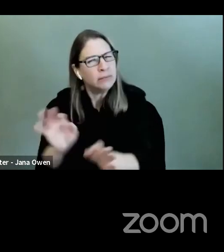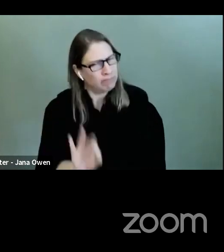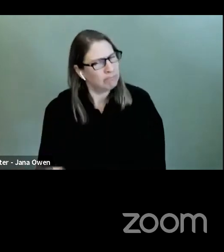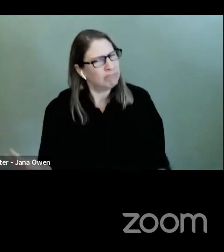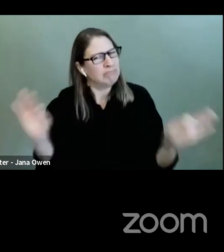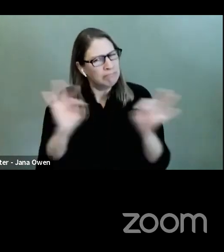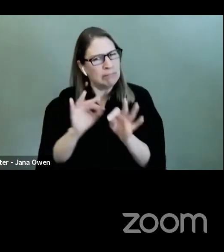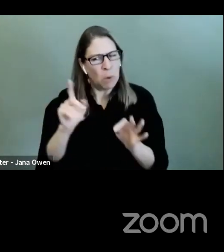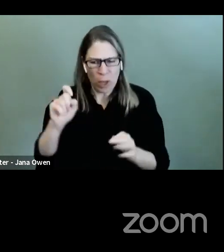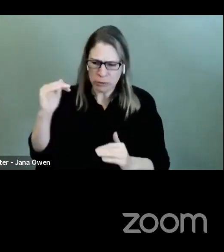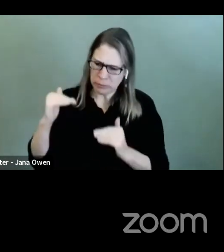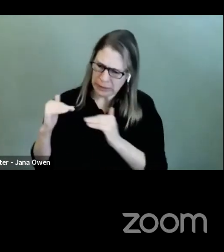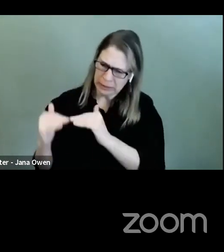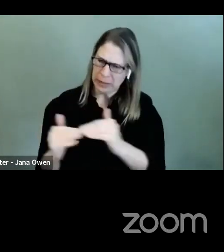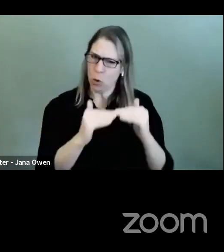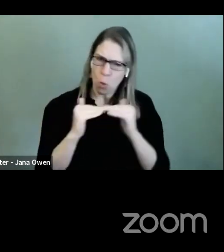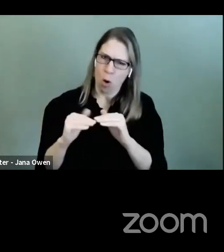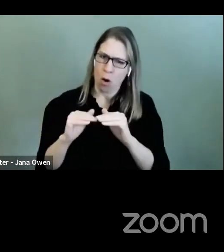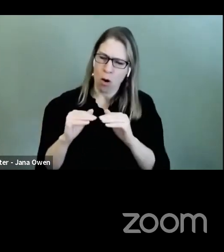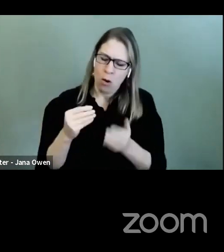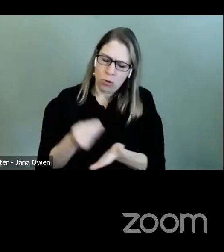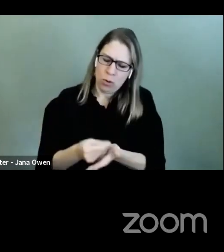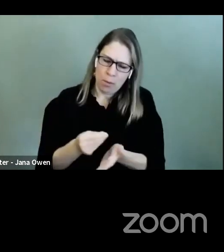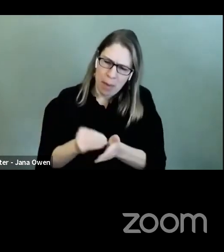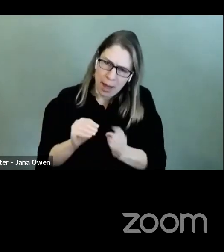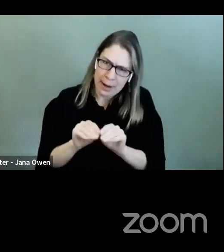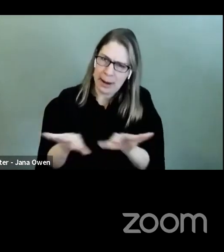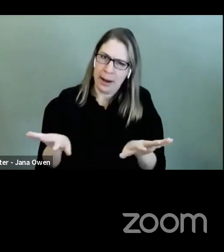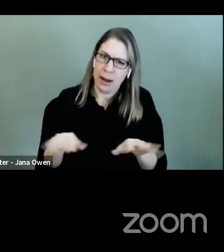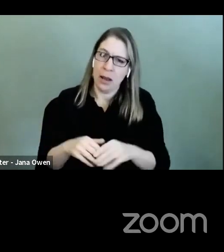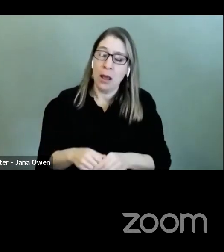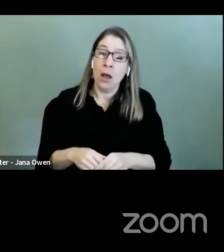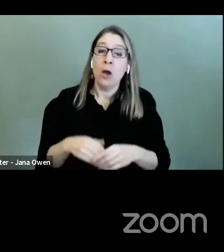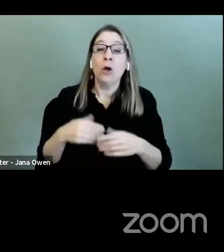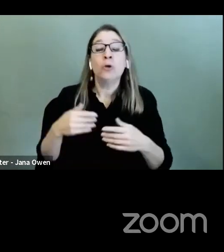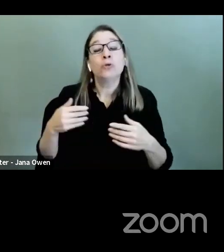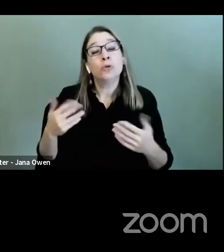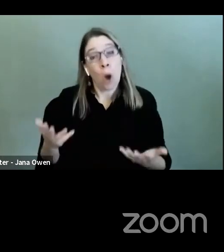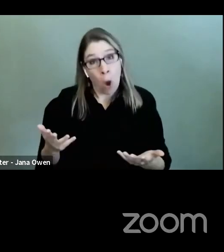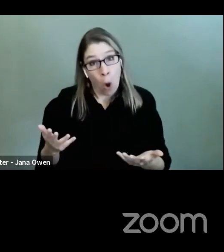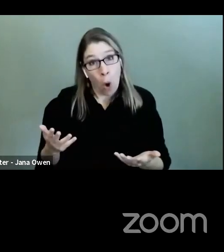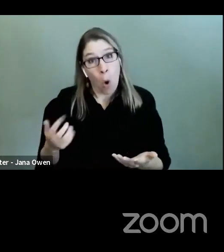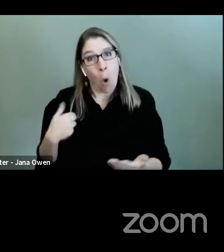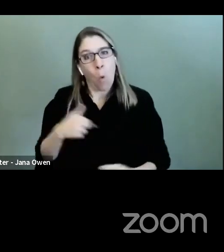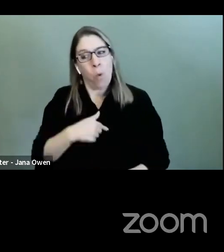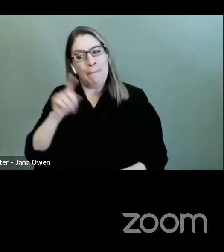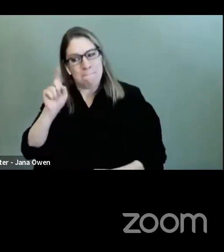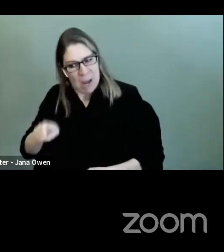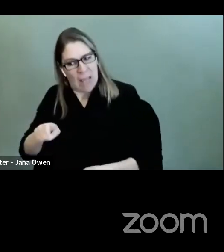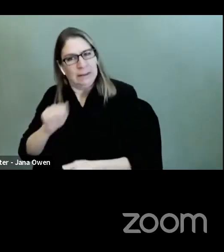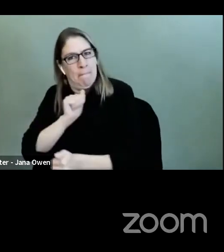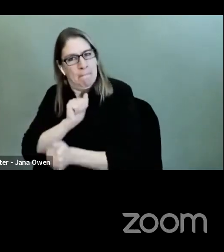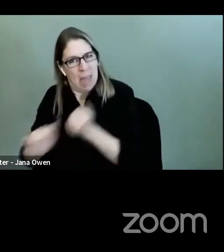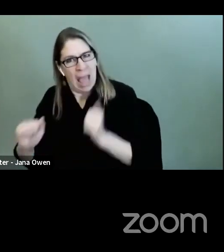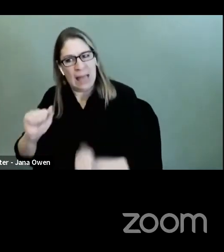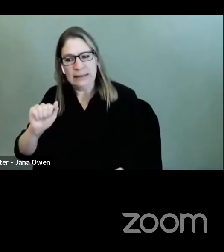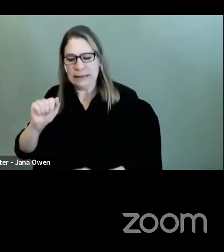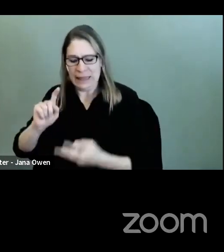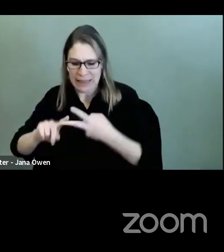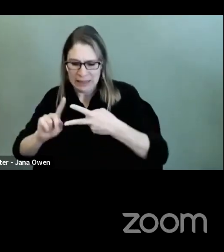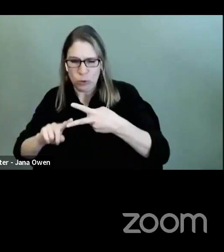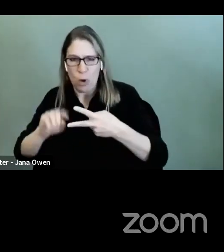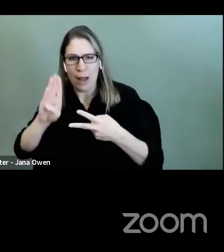So we're going to need the Build Back Better Act in order to really maximize